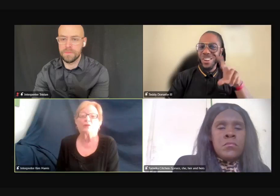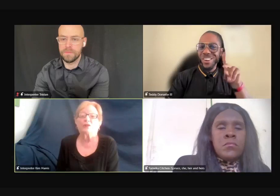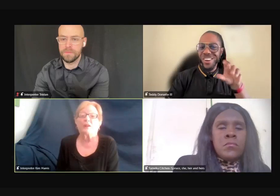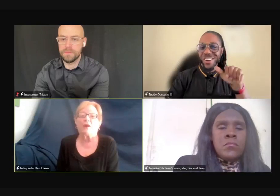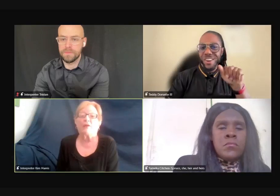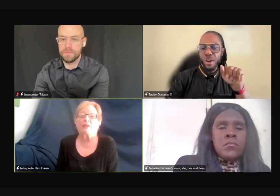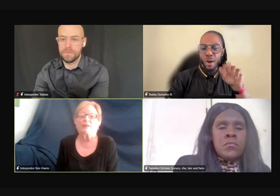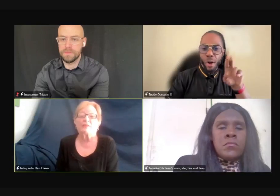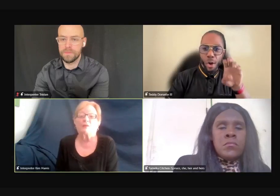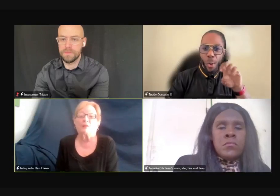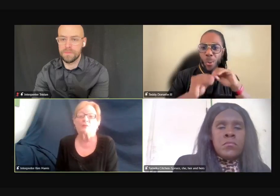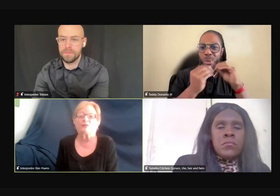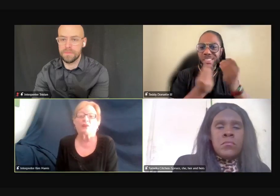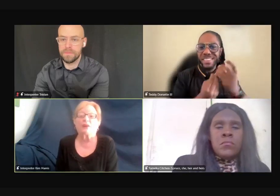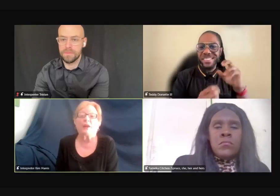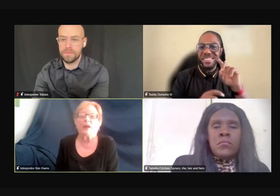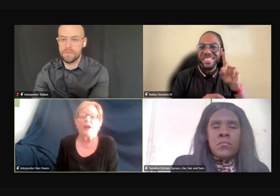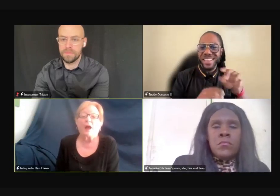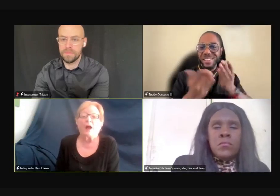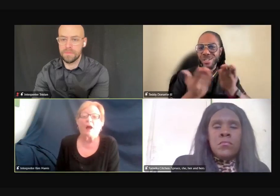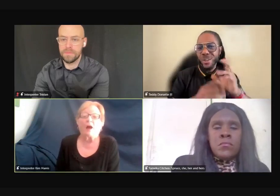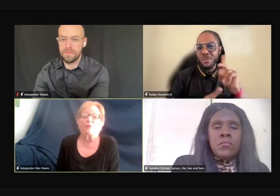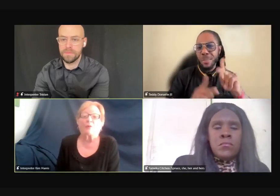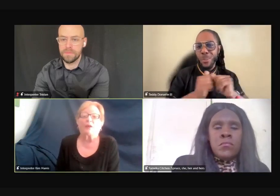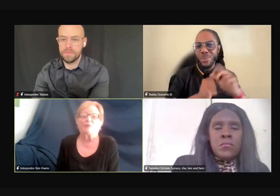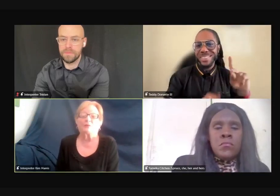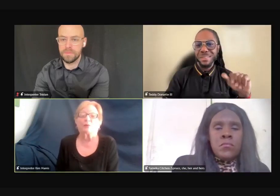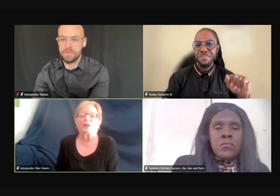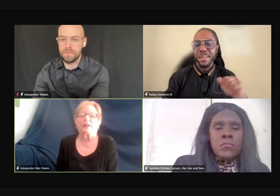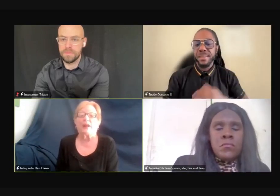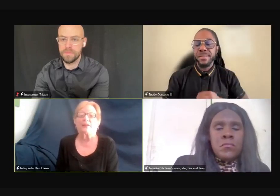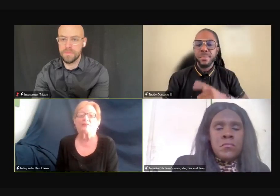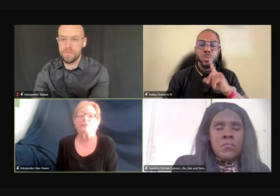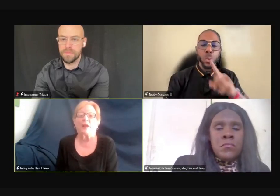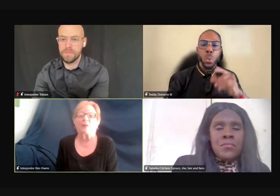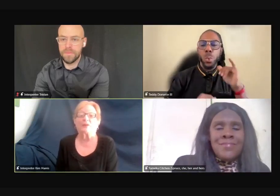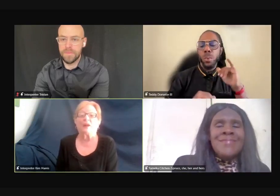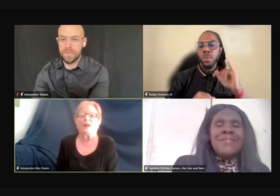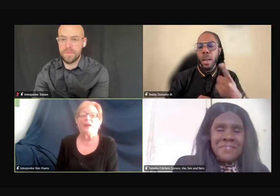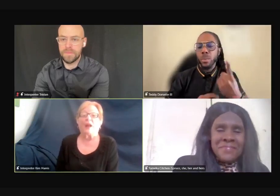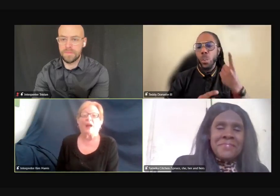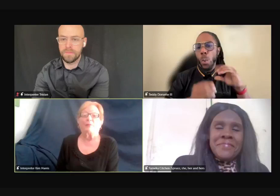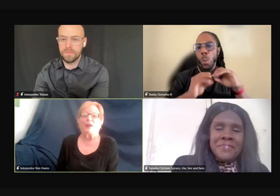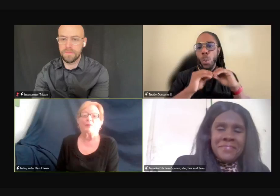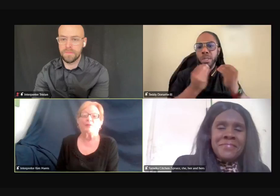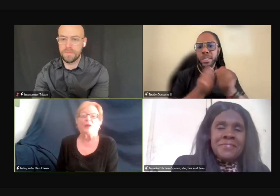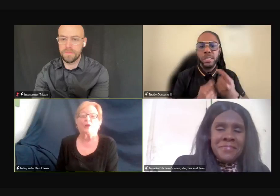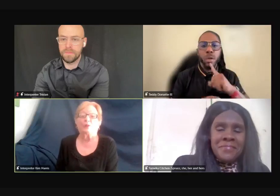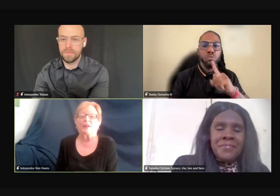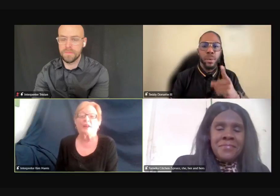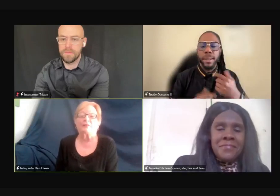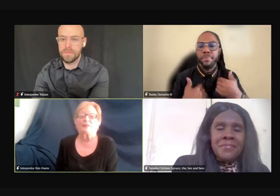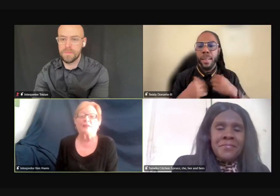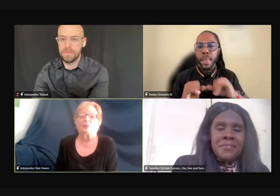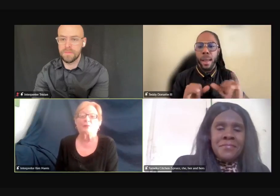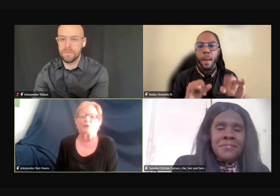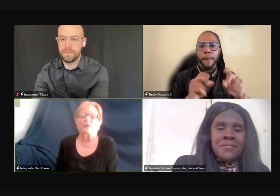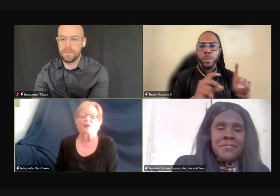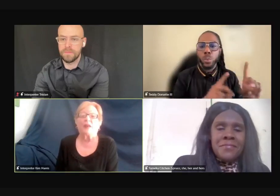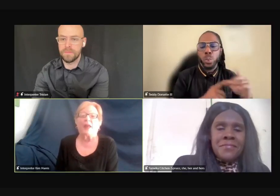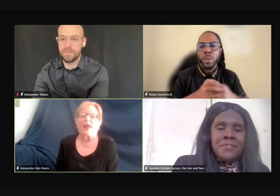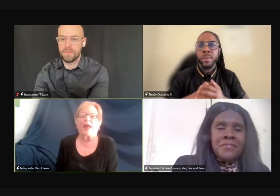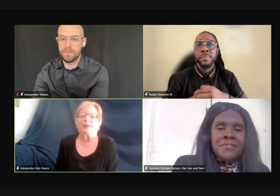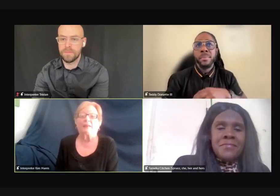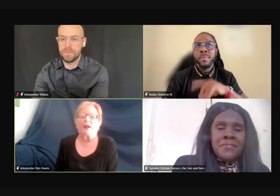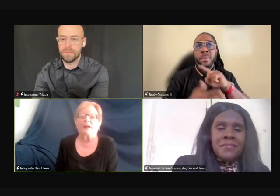with the inclusion and all, so it was very heartwarming. It was really nice to be able to be included as a disabled